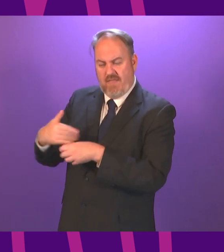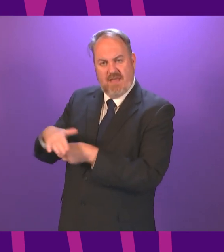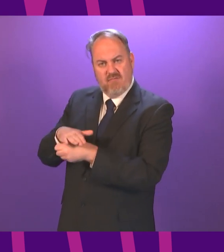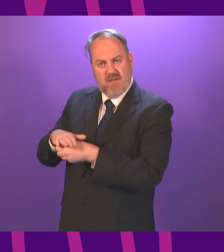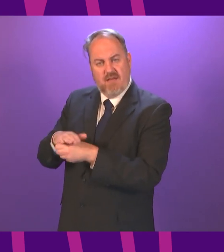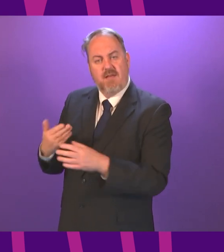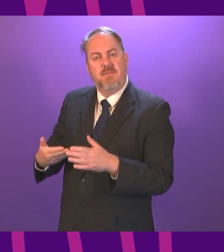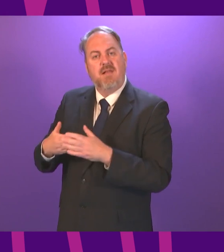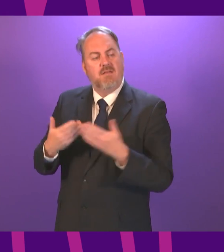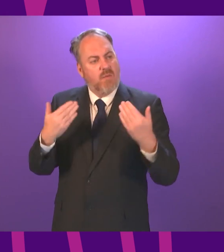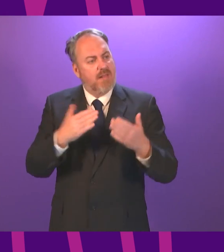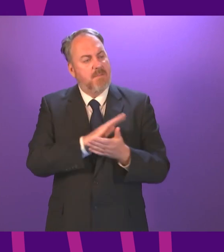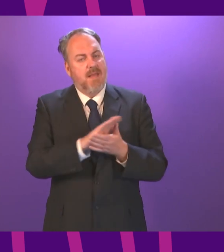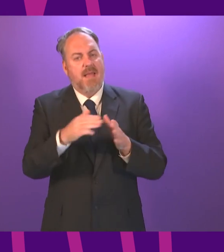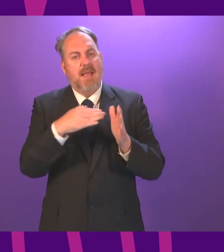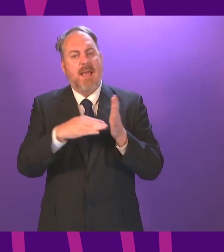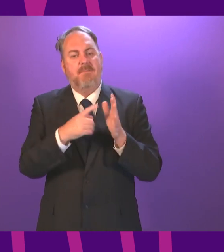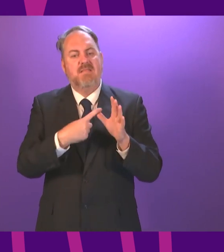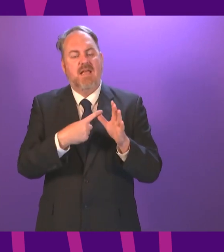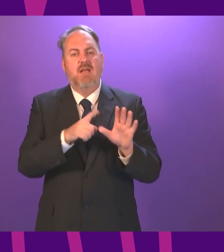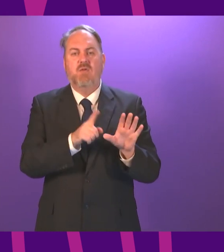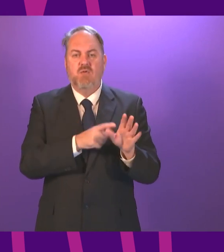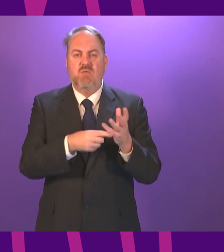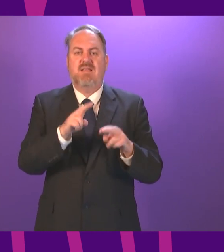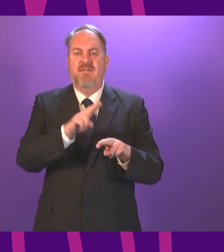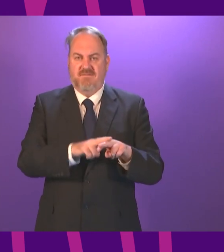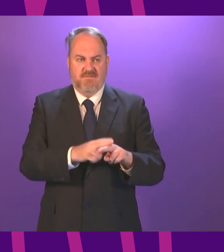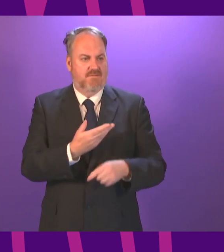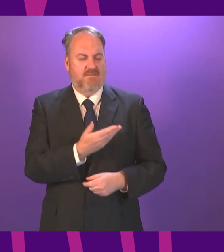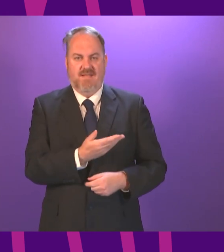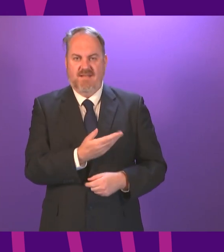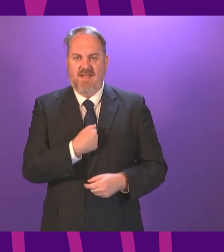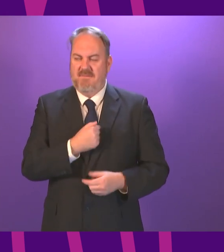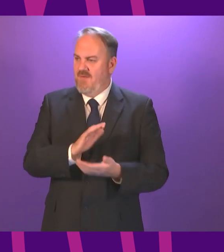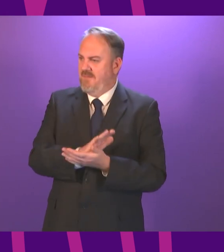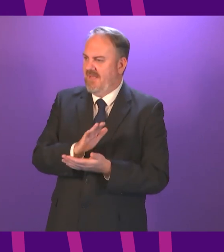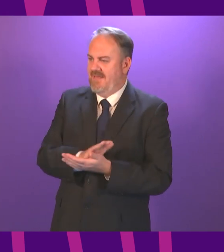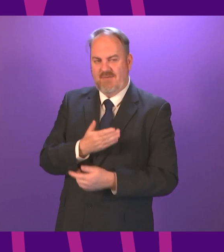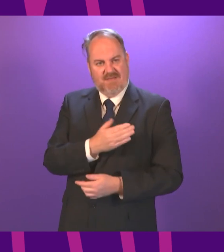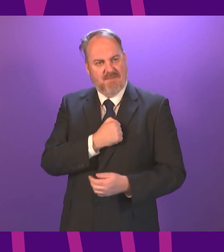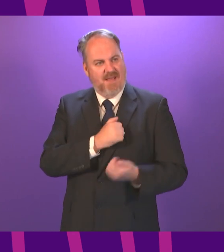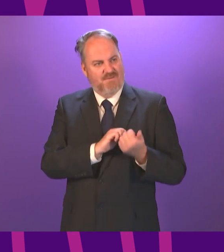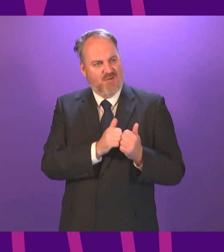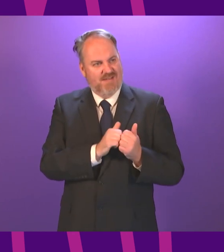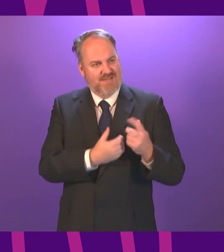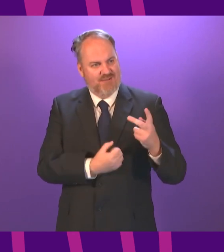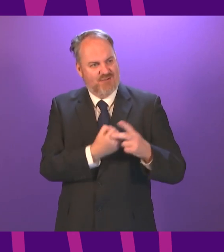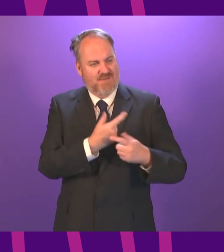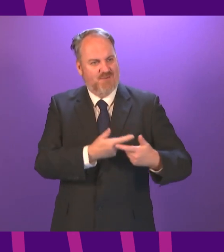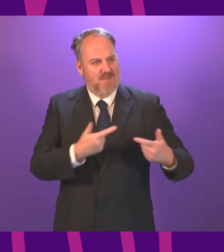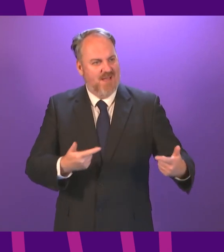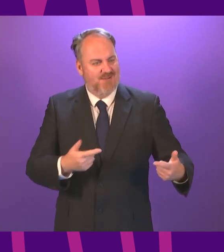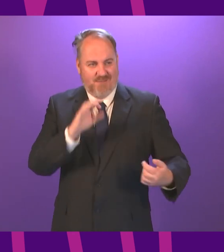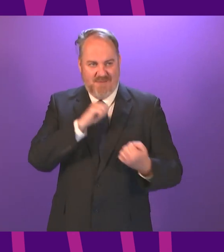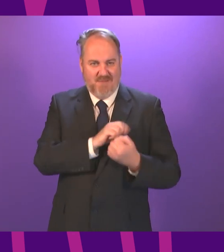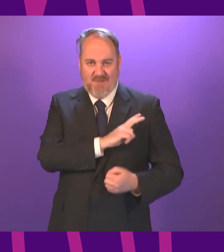welcome Hamza Youssef to his new position as Health Secretary. I'm pleased to see what my friend has achieved since we both started